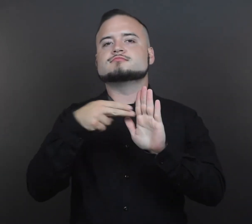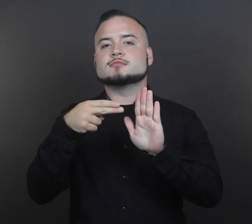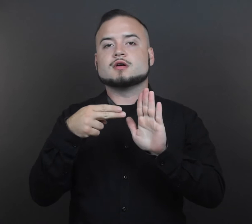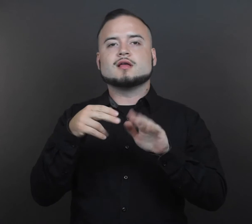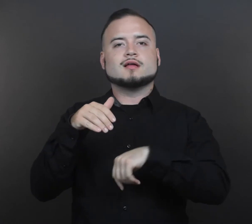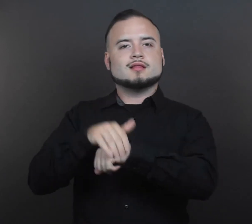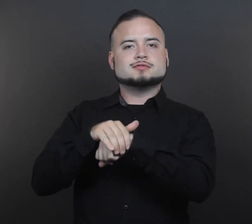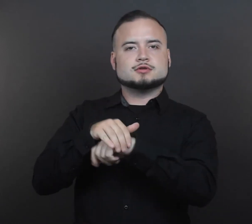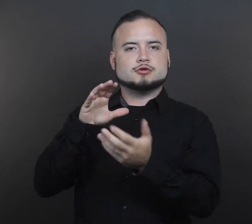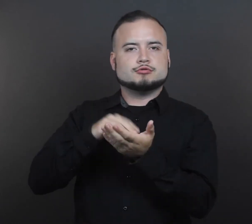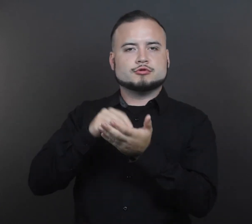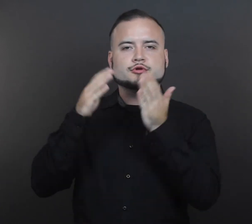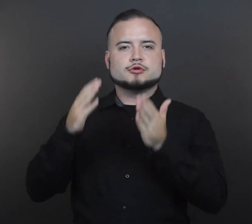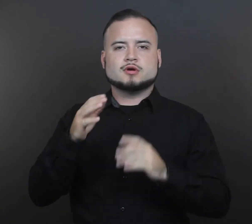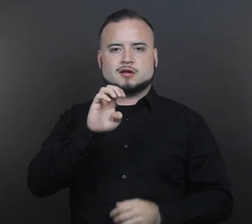status.